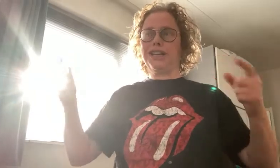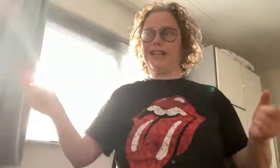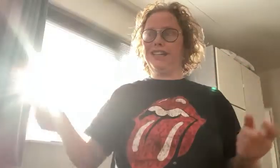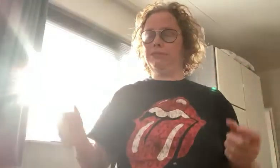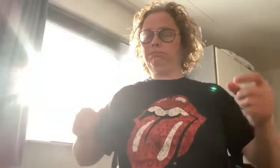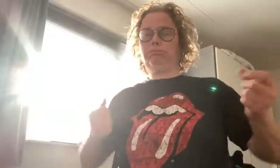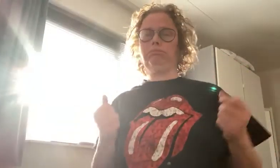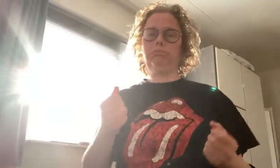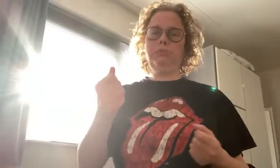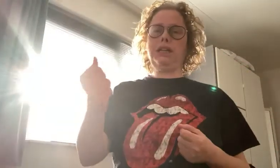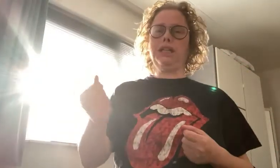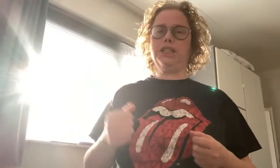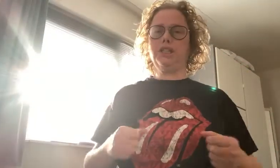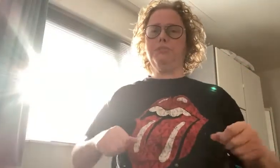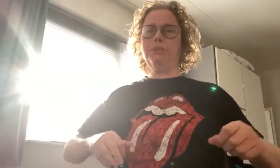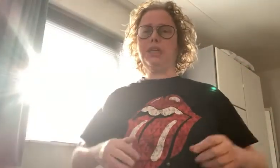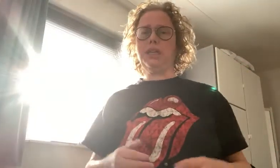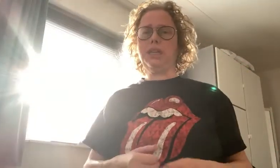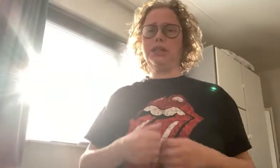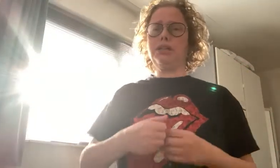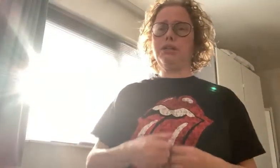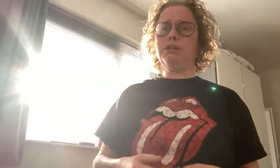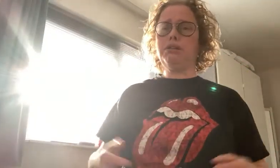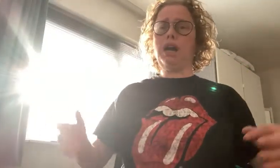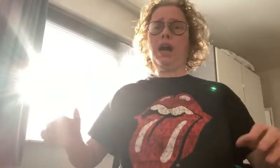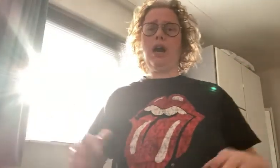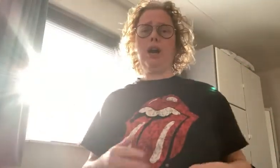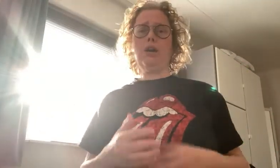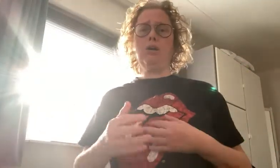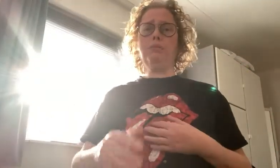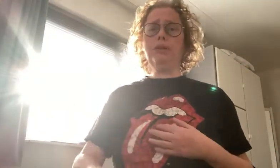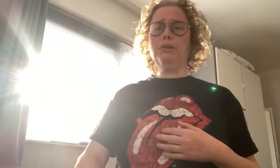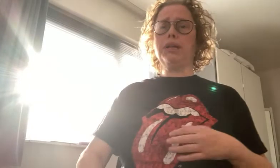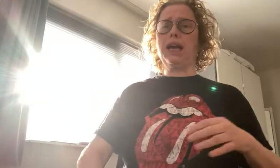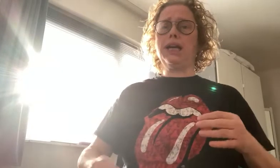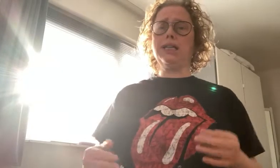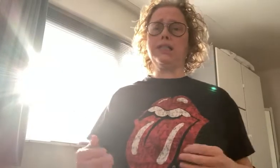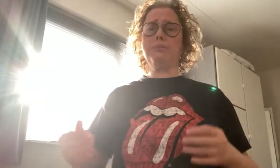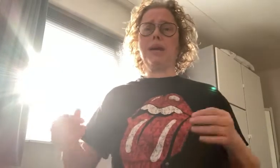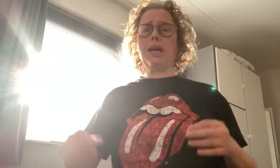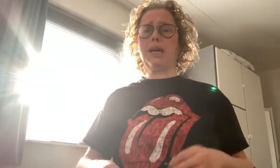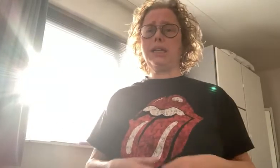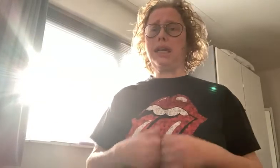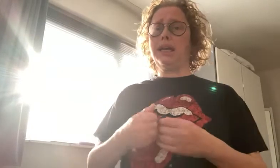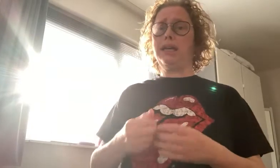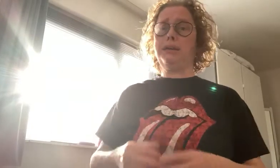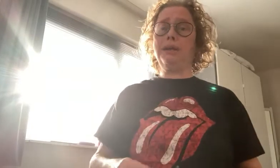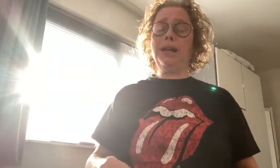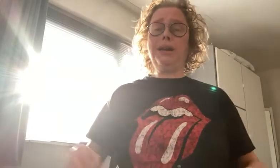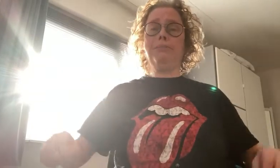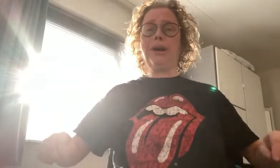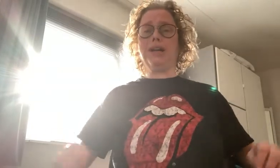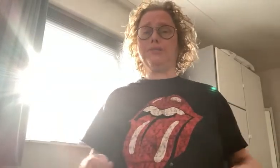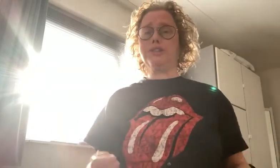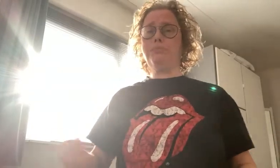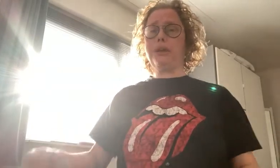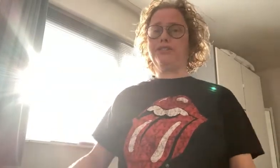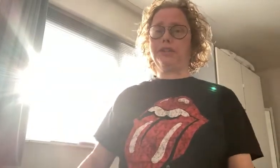Hey. Please help me too. Hope you catch my name. But what's passing